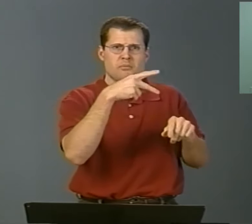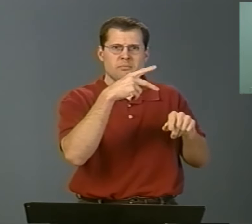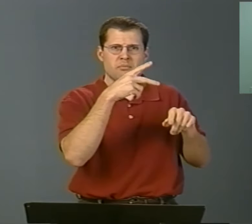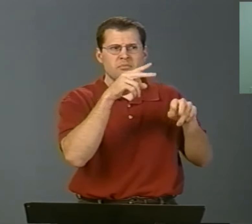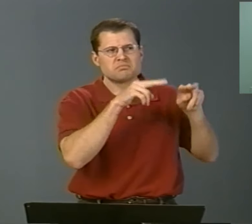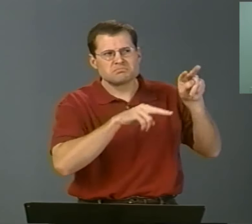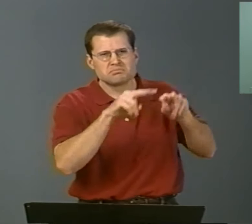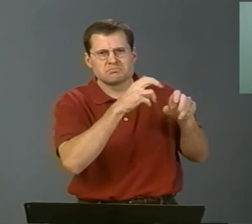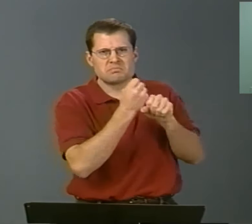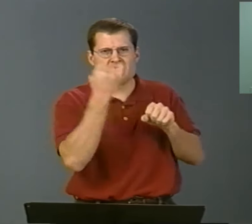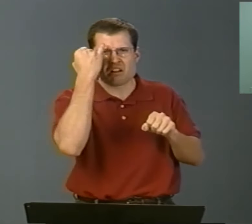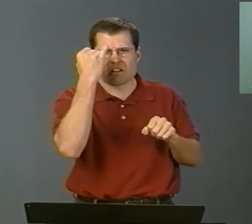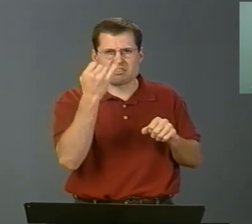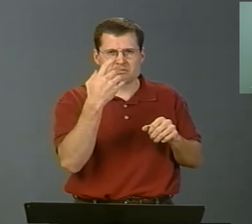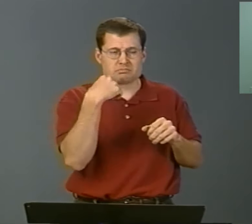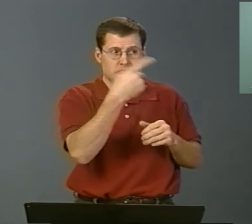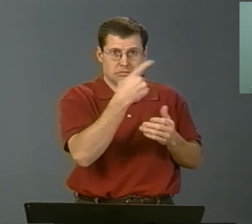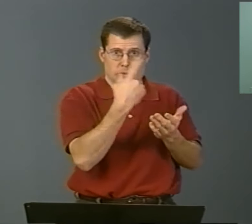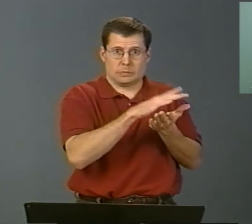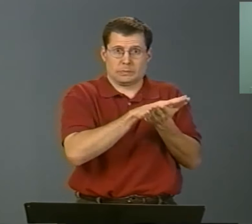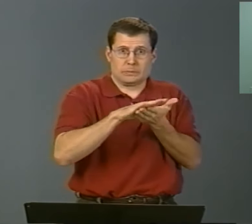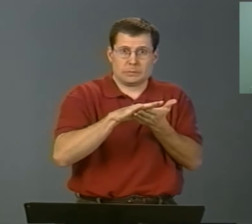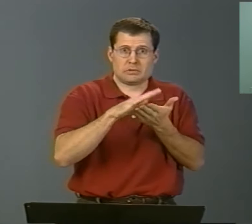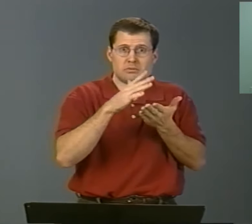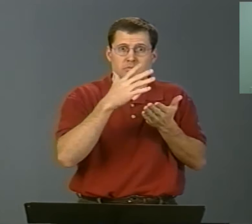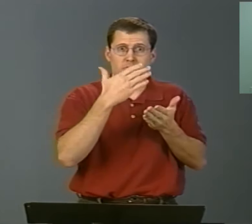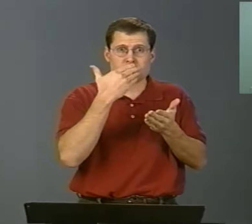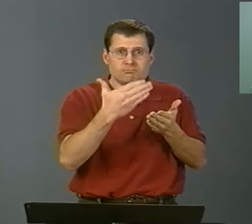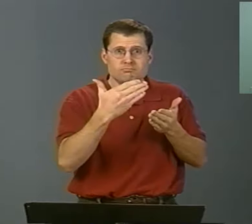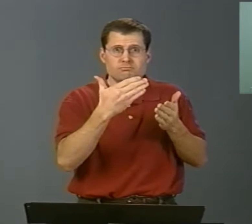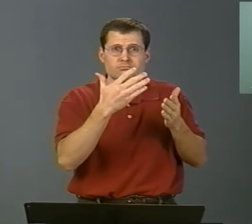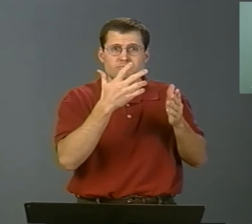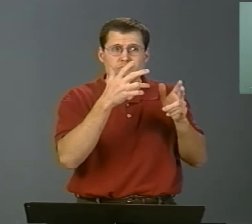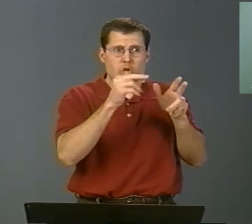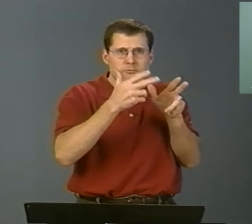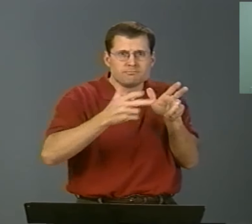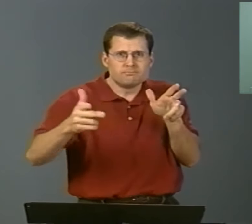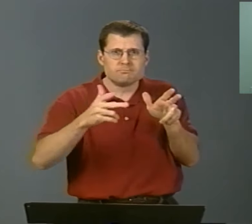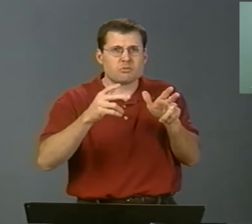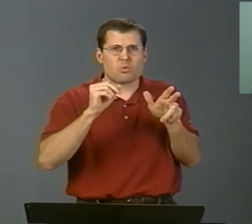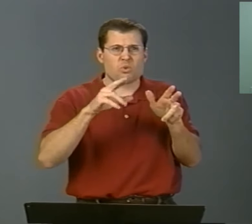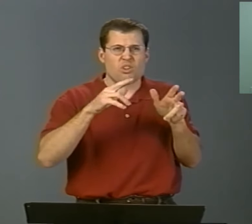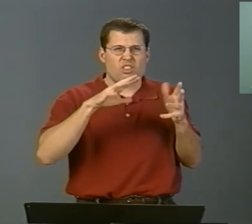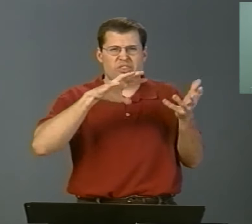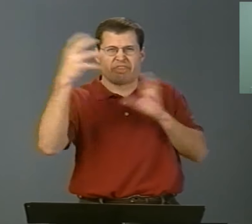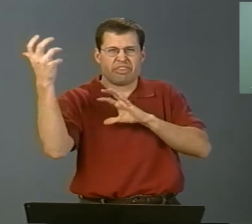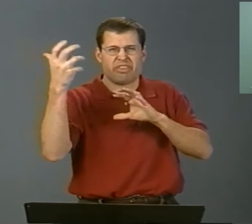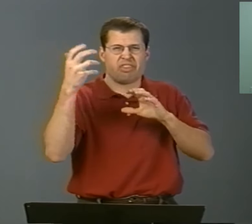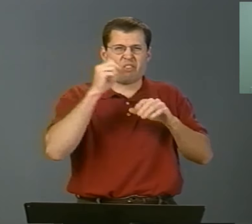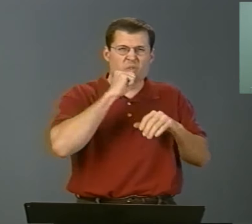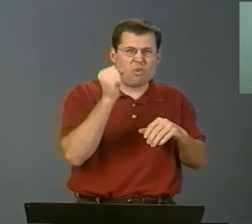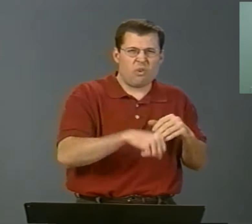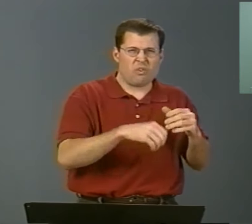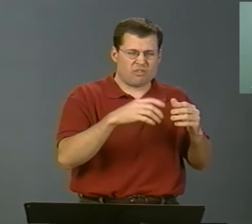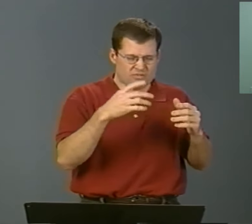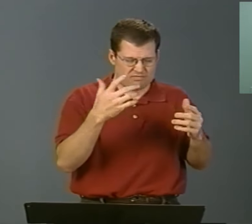So, once you have a couple names, you can go and look at their shops and see if it's clean, if it's orderly or if it's